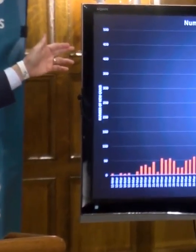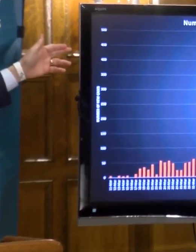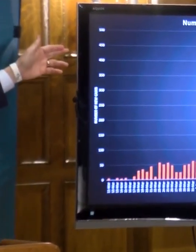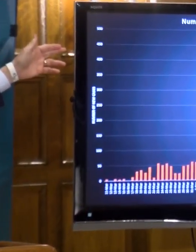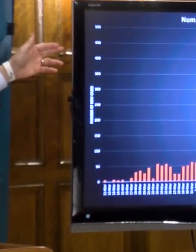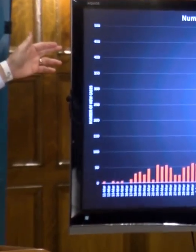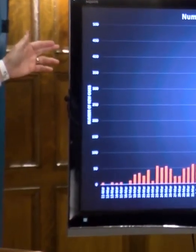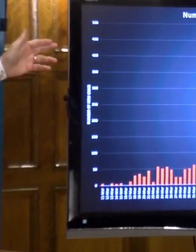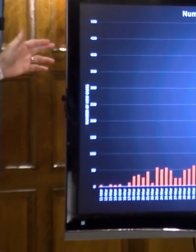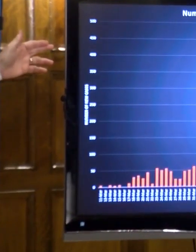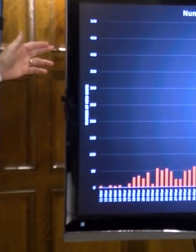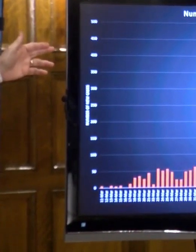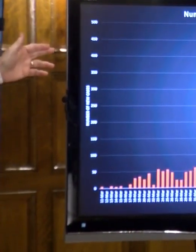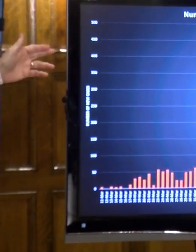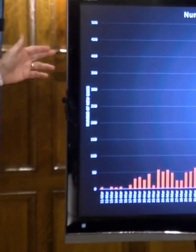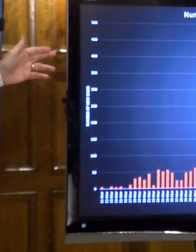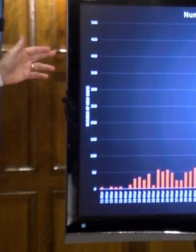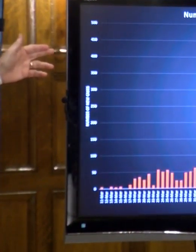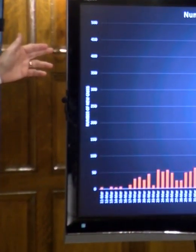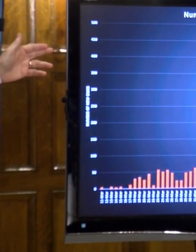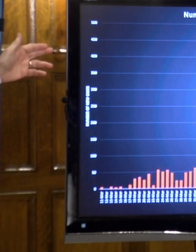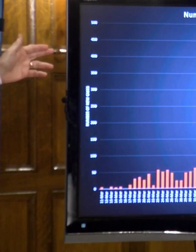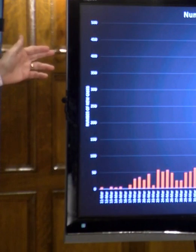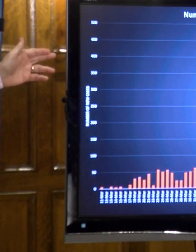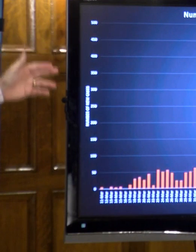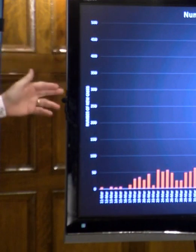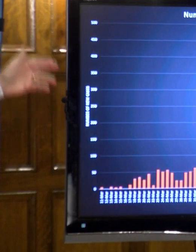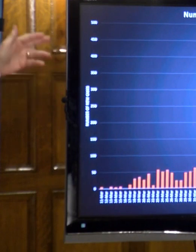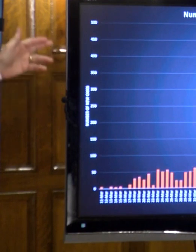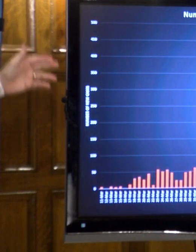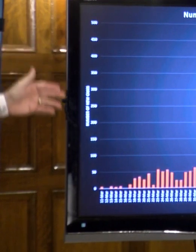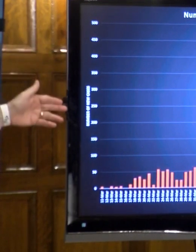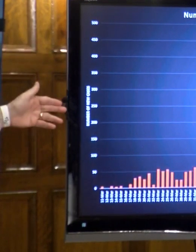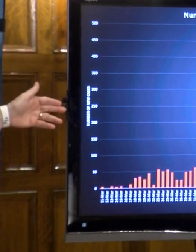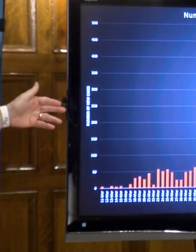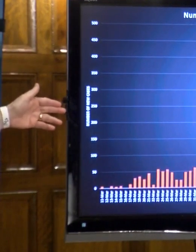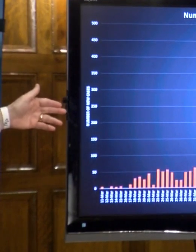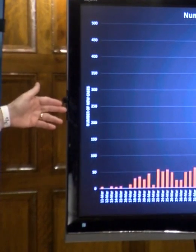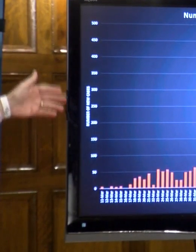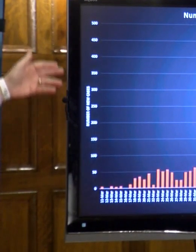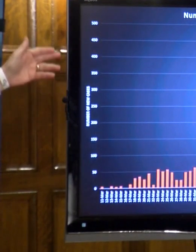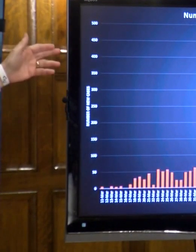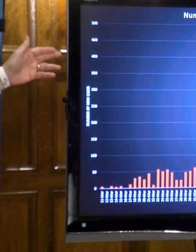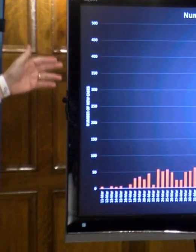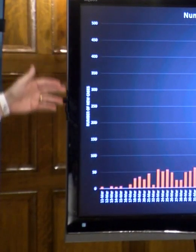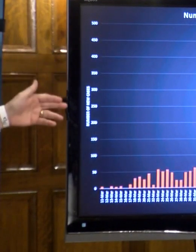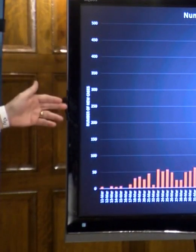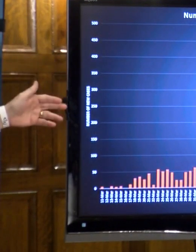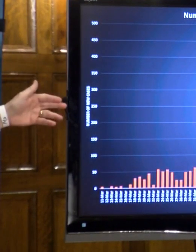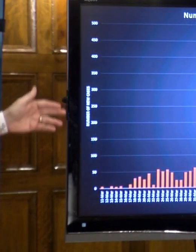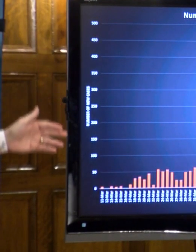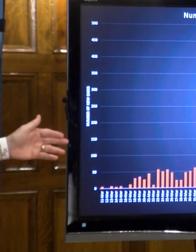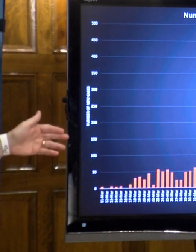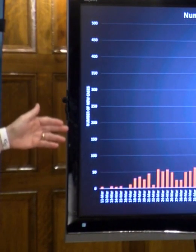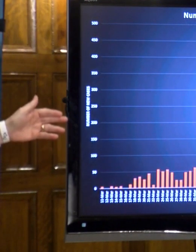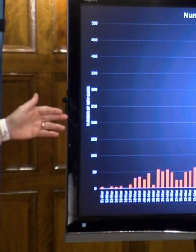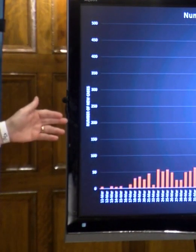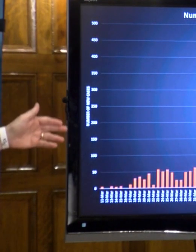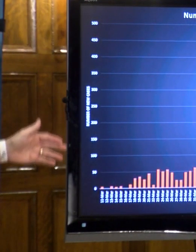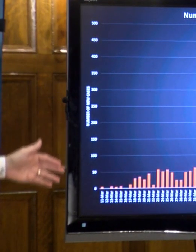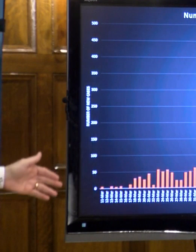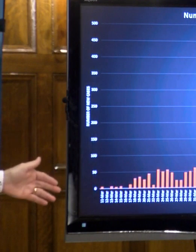now an increase of 455 cases today. And you can see the breakdown from those in corrections